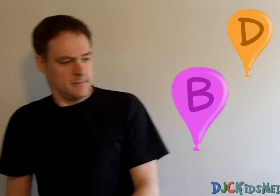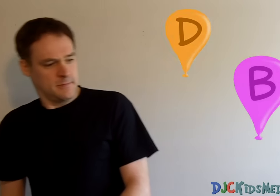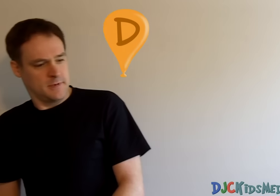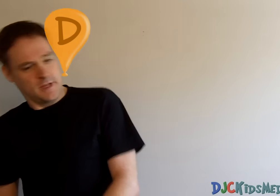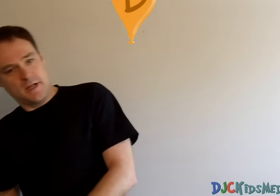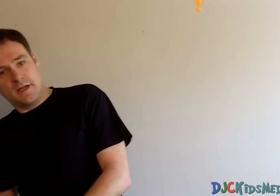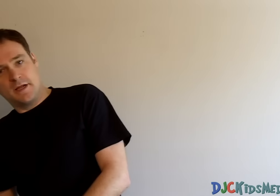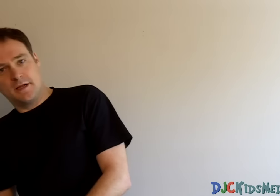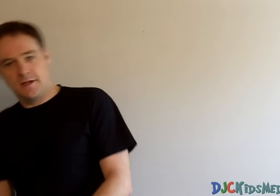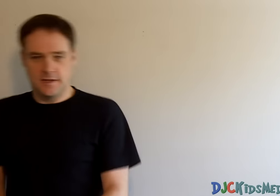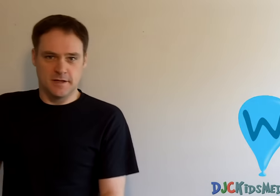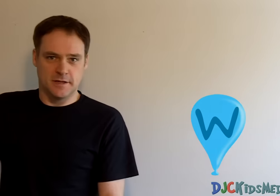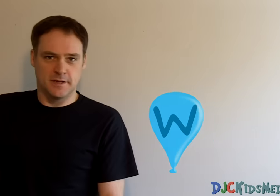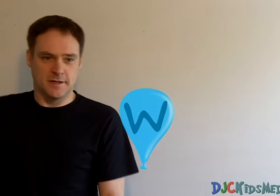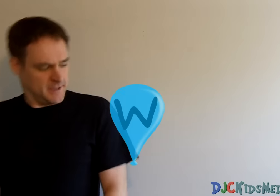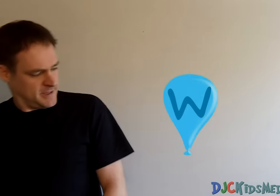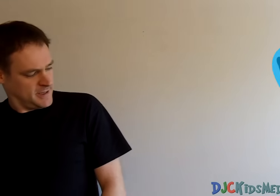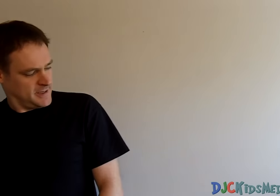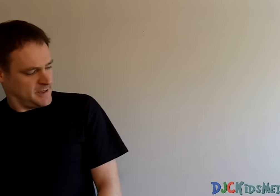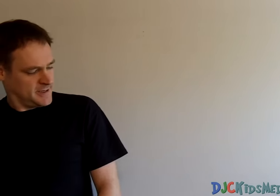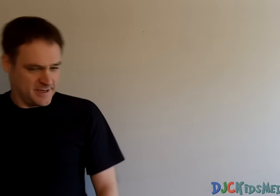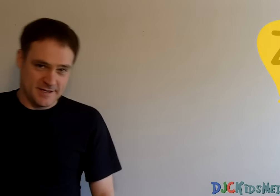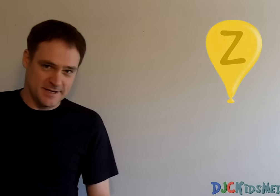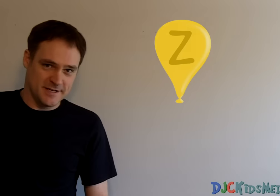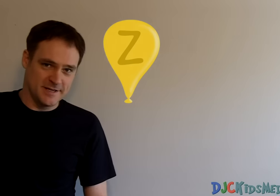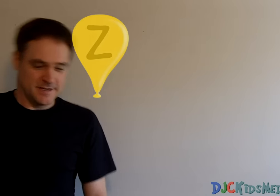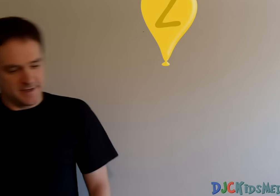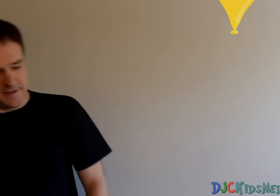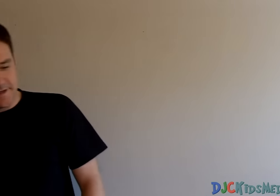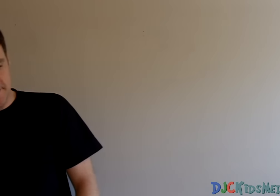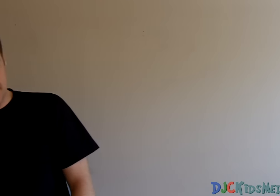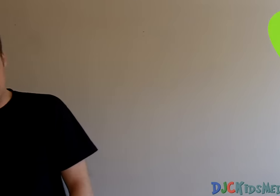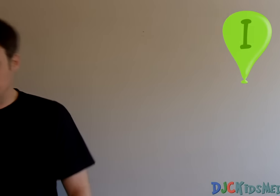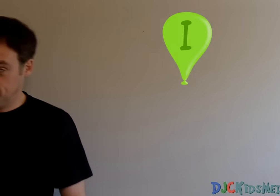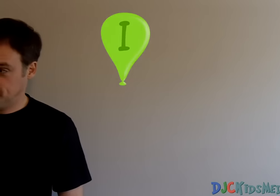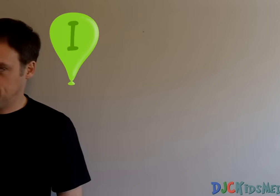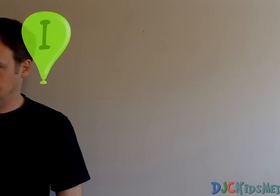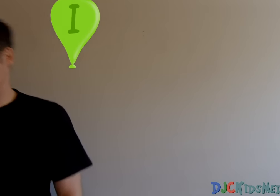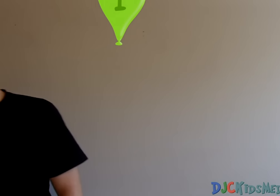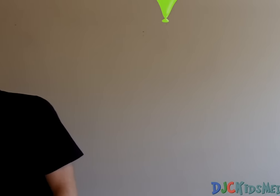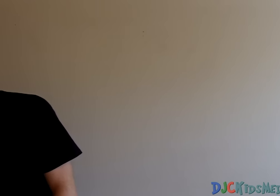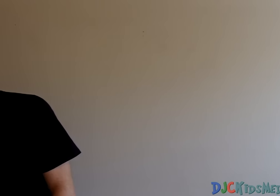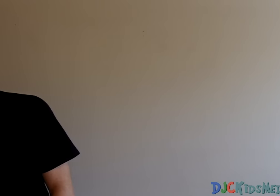next time won't you sing with me?